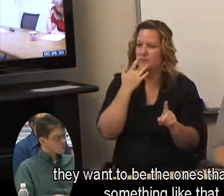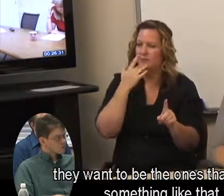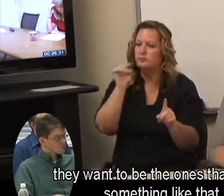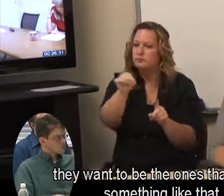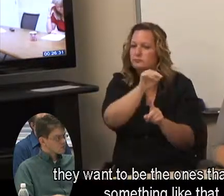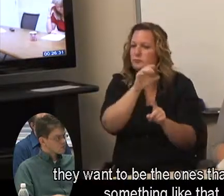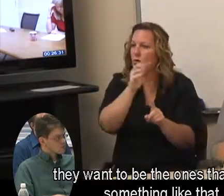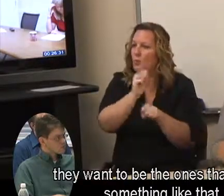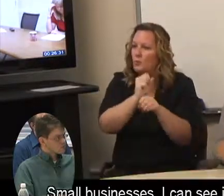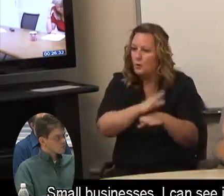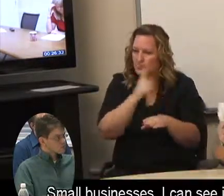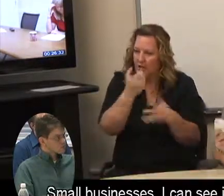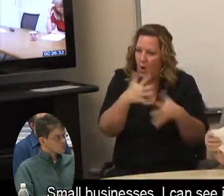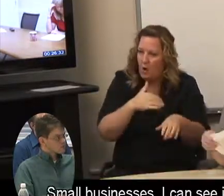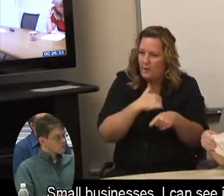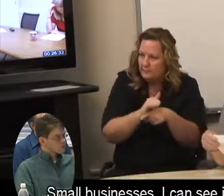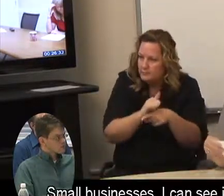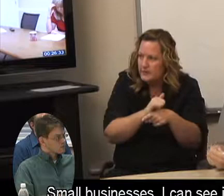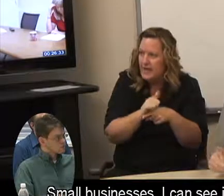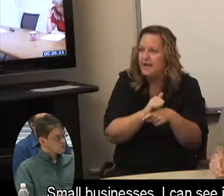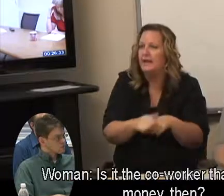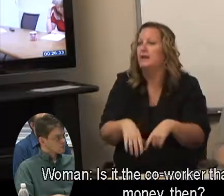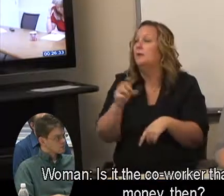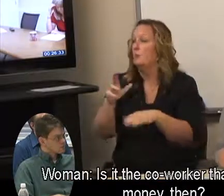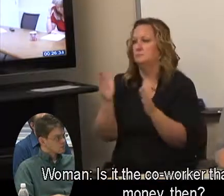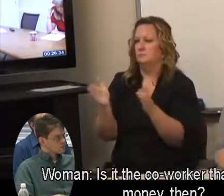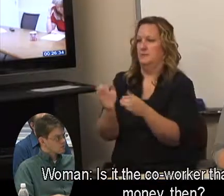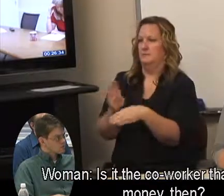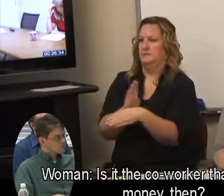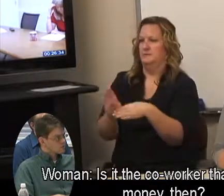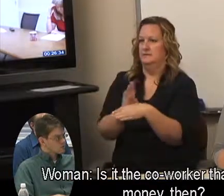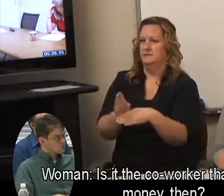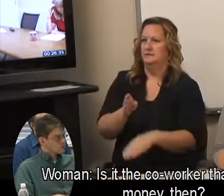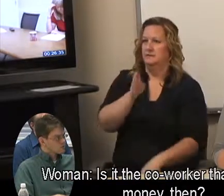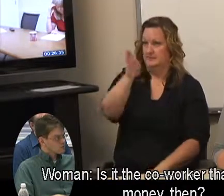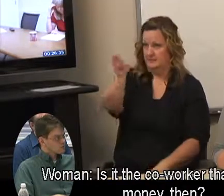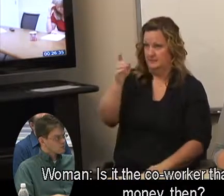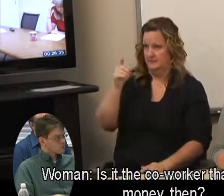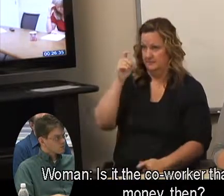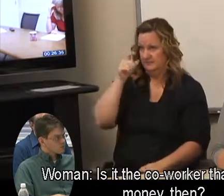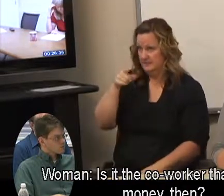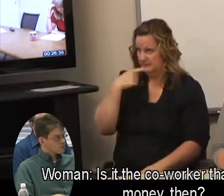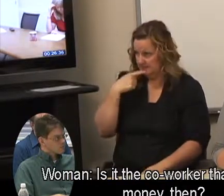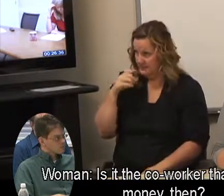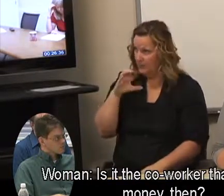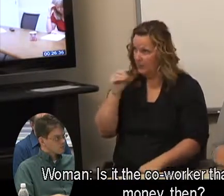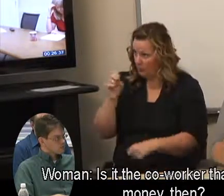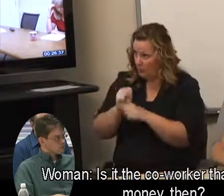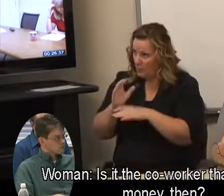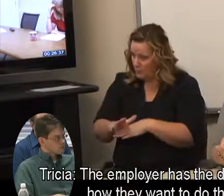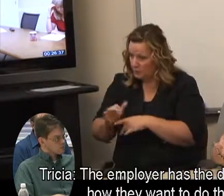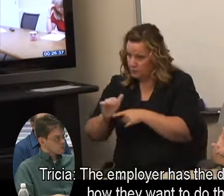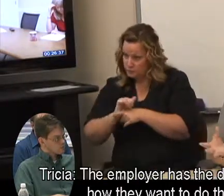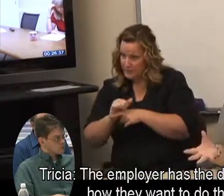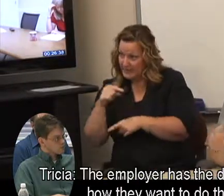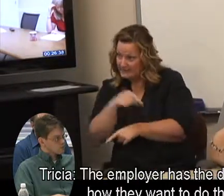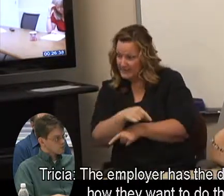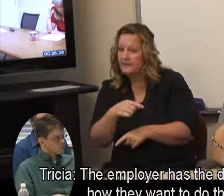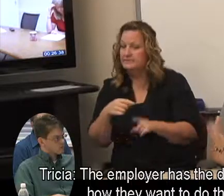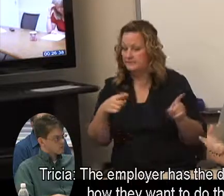that train or something like that. Small businesses, I can see it working. Is it the co-worker that gets that money? The employer